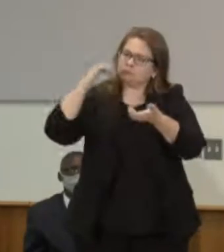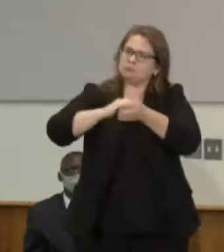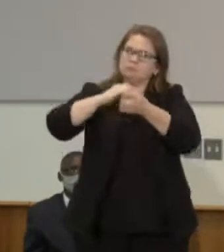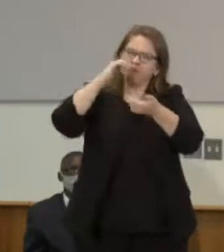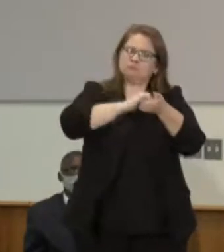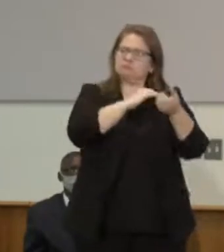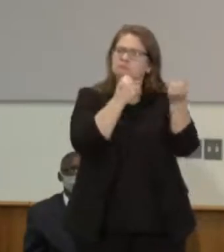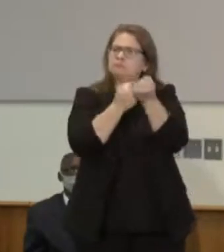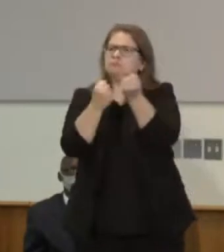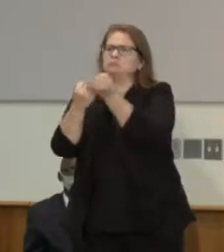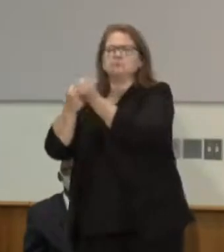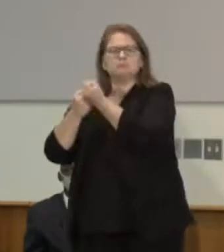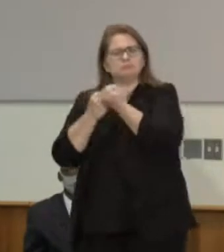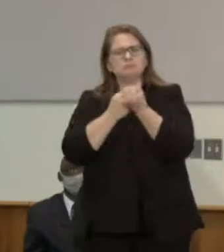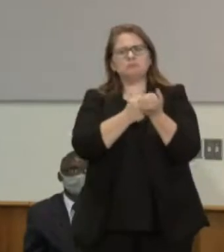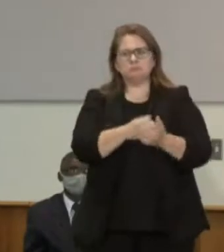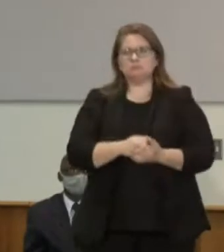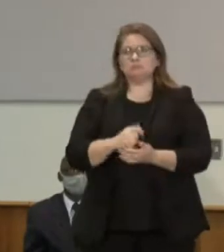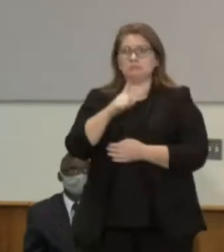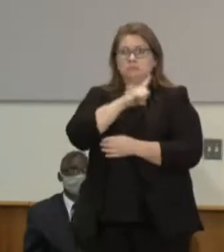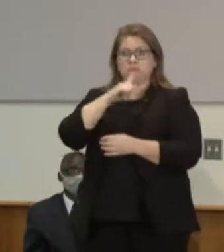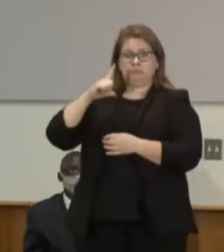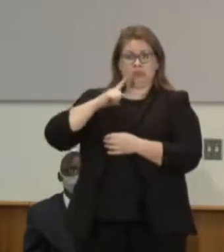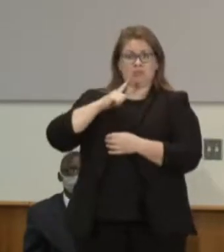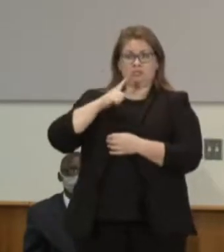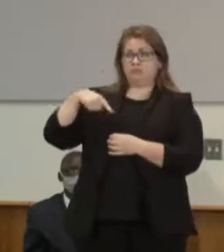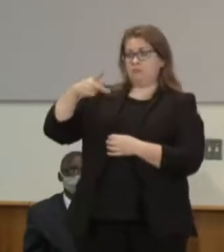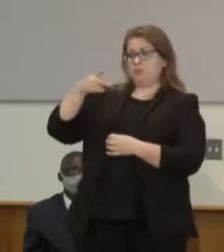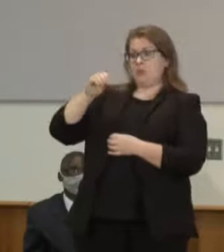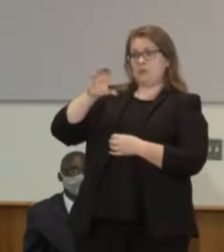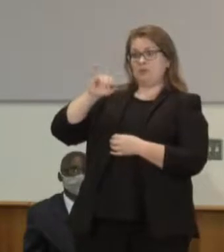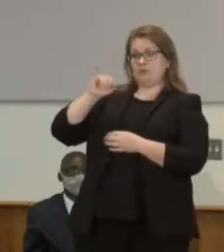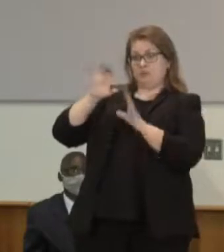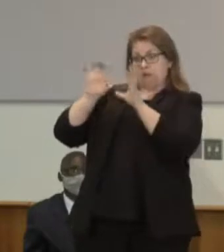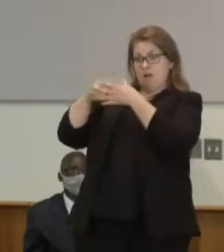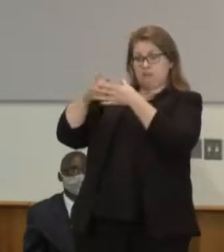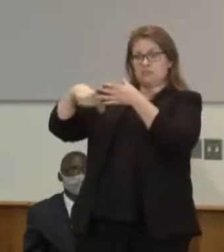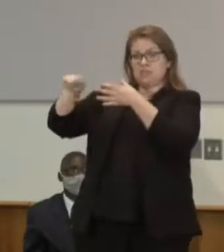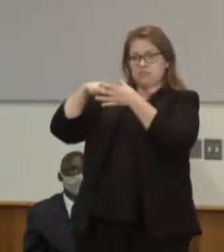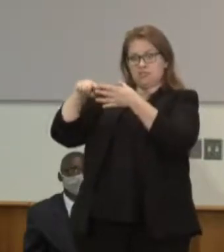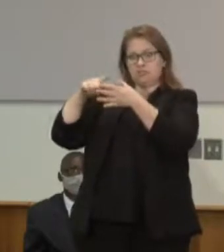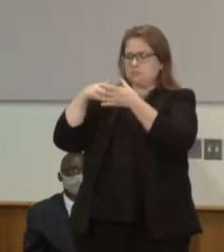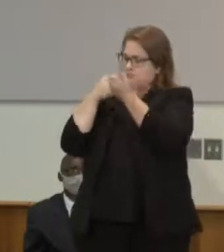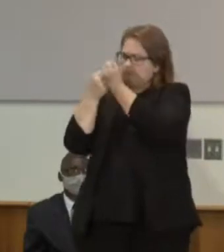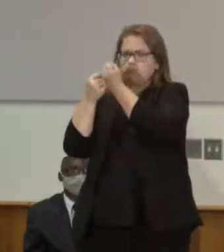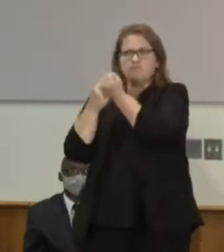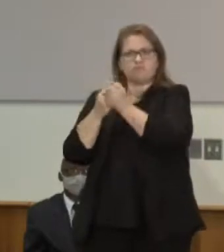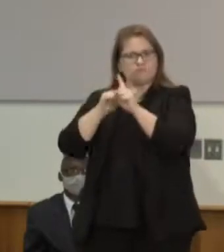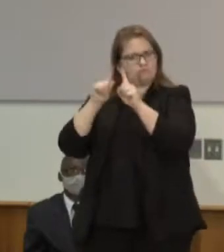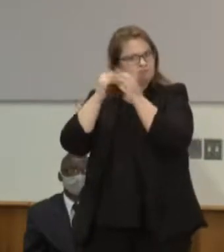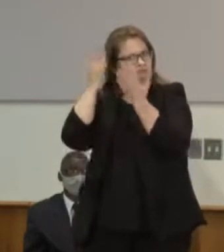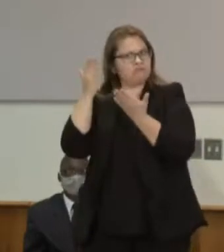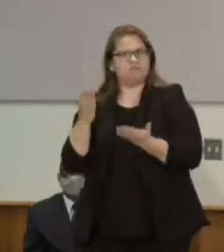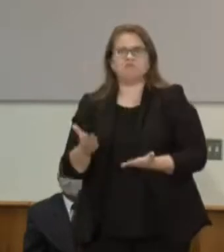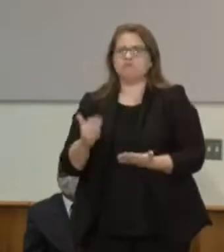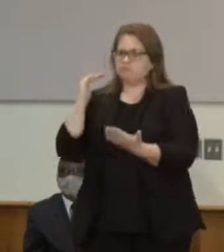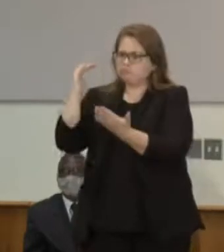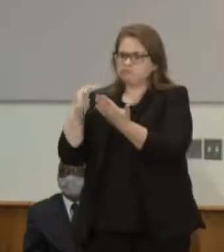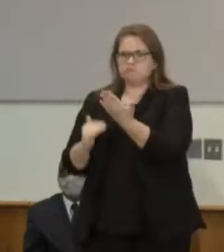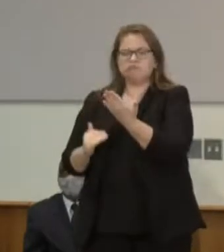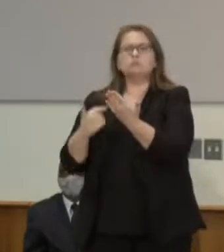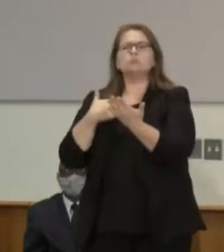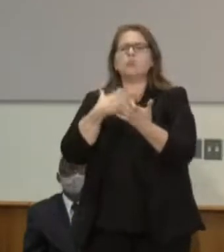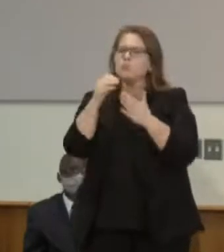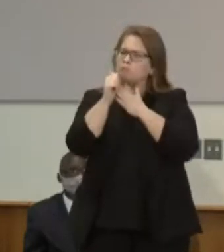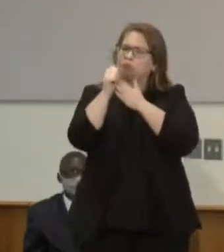the work the Legislature's Posse Caucus has put together. They are leading the way in this work, and we must ensure that work